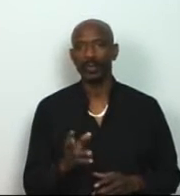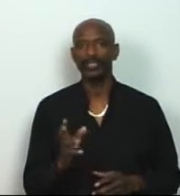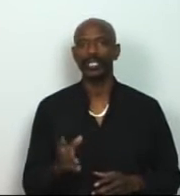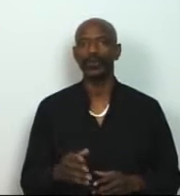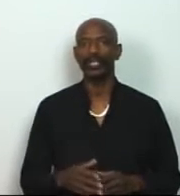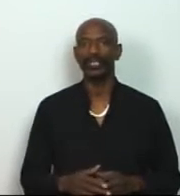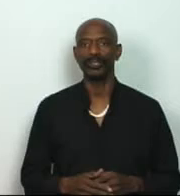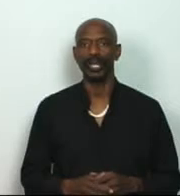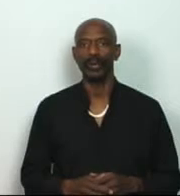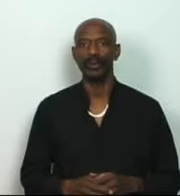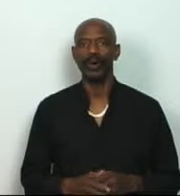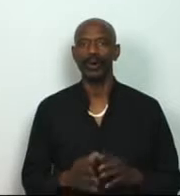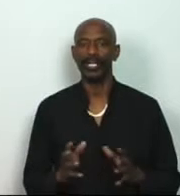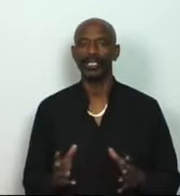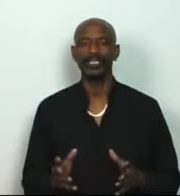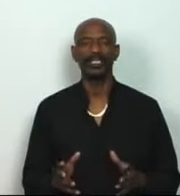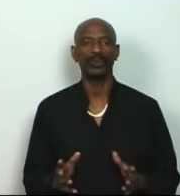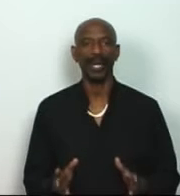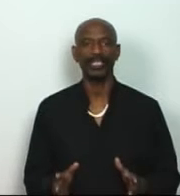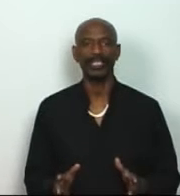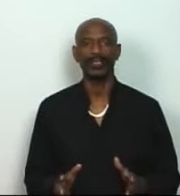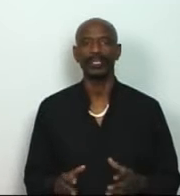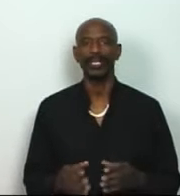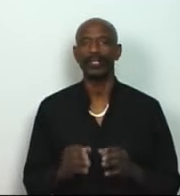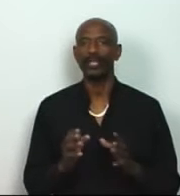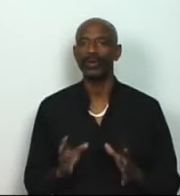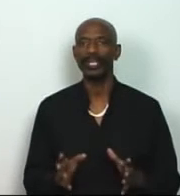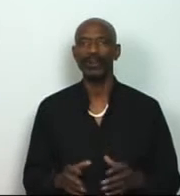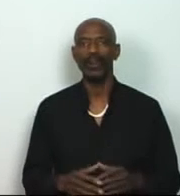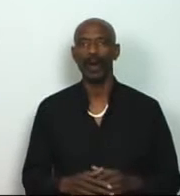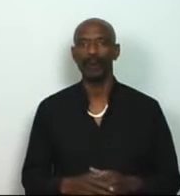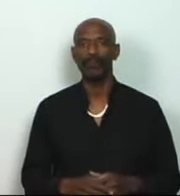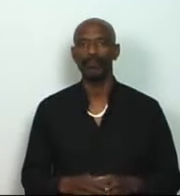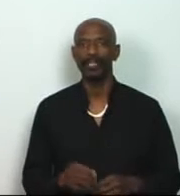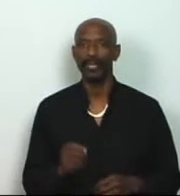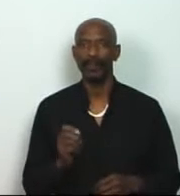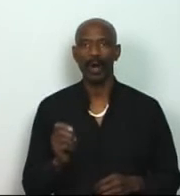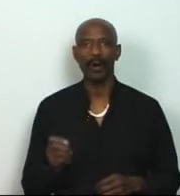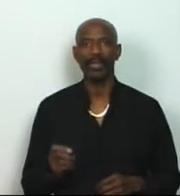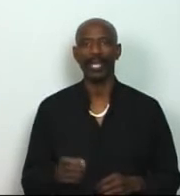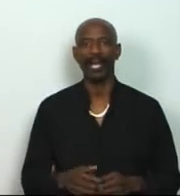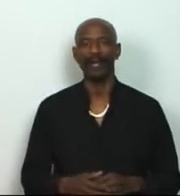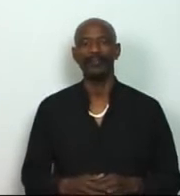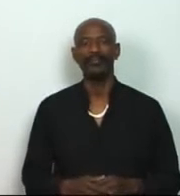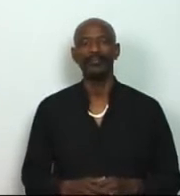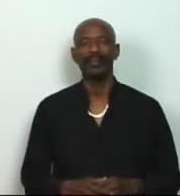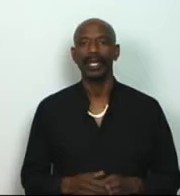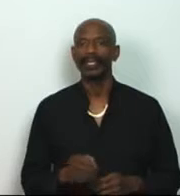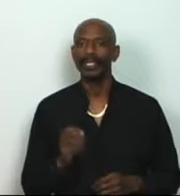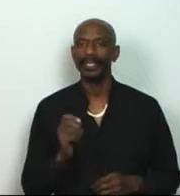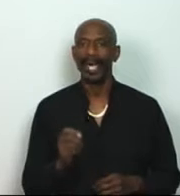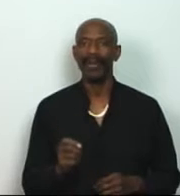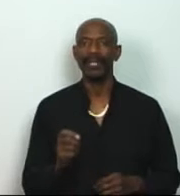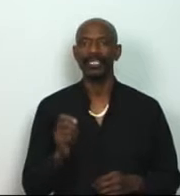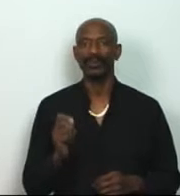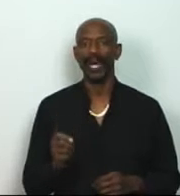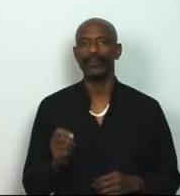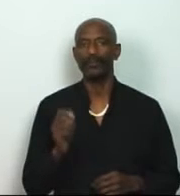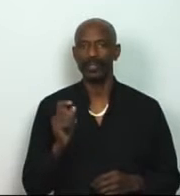or someone that you know are in the situation, don't give up hope. Keep your hope alive. The timing is right for